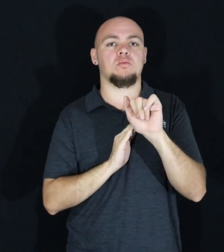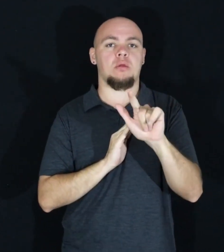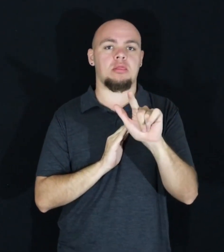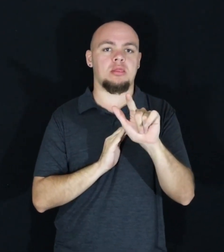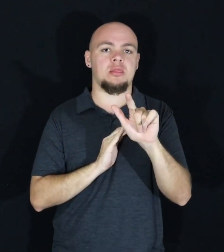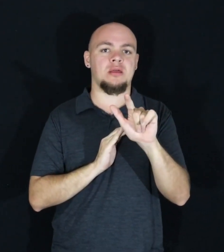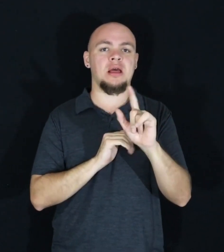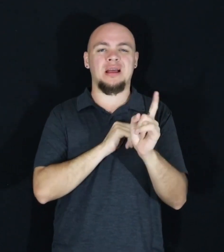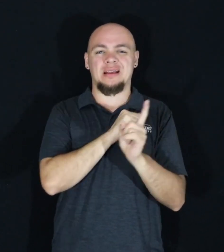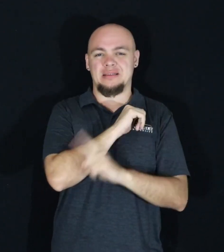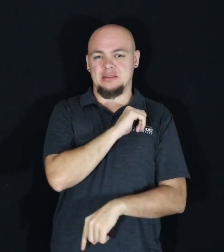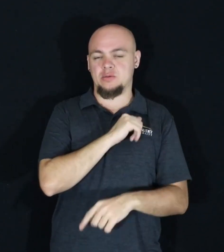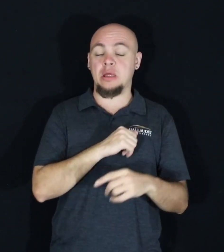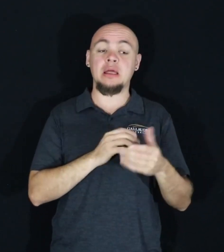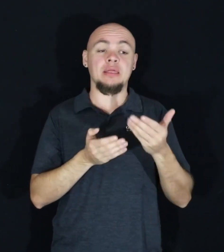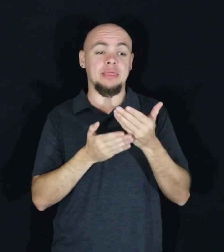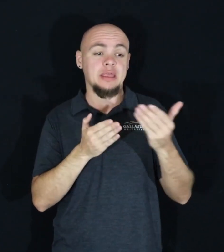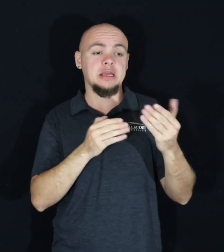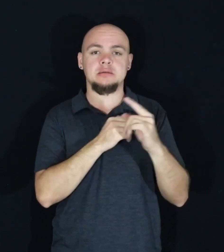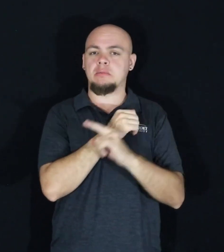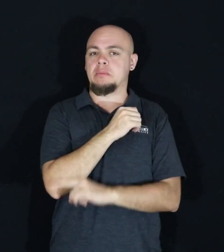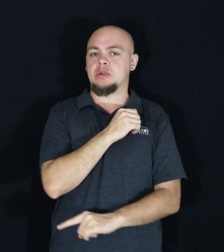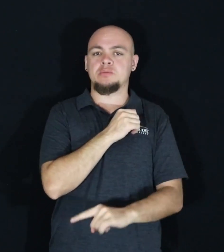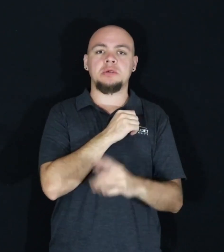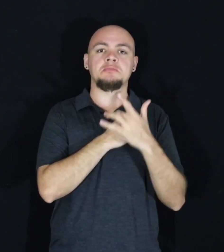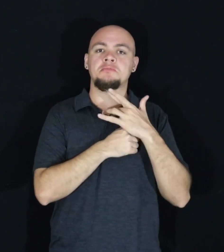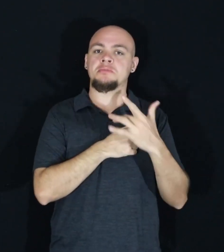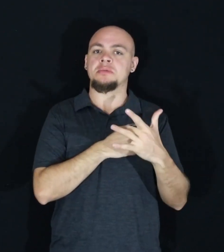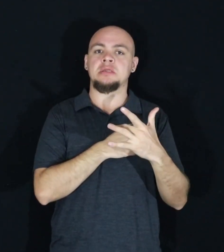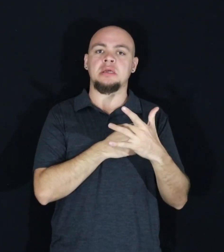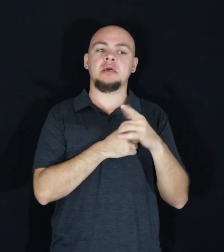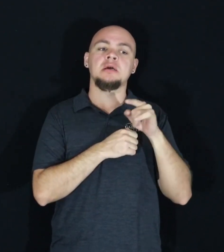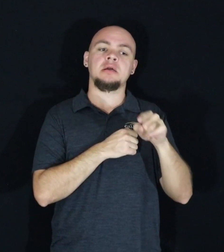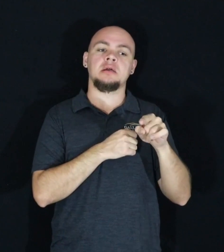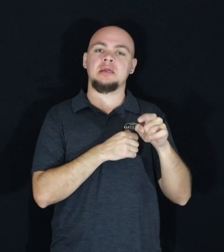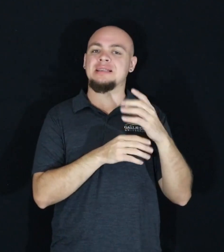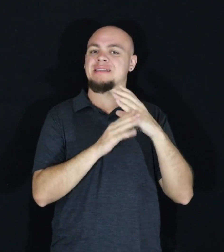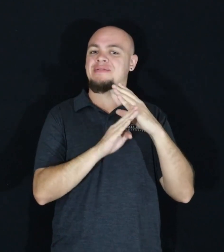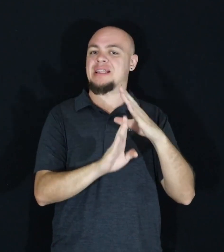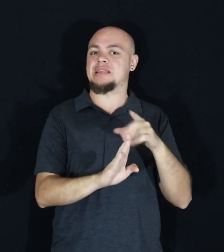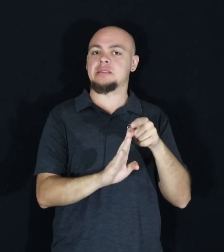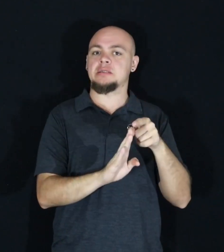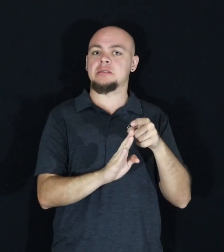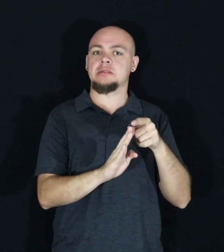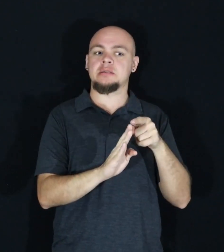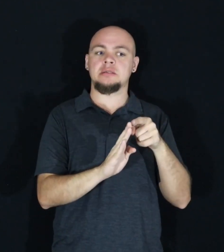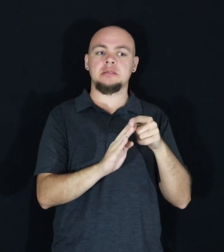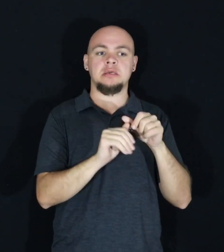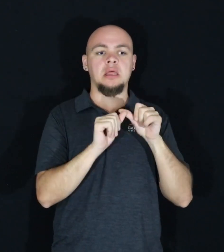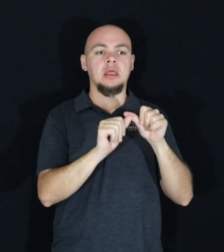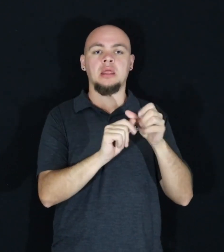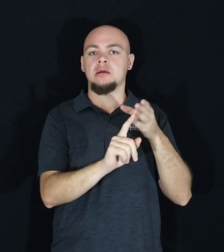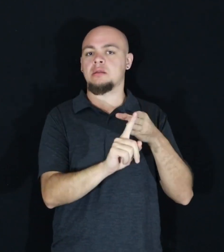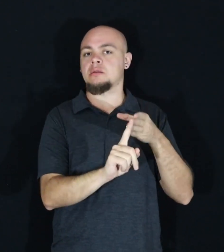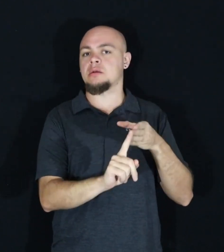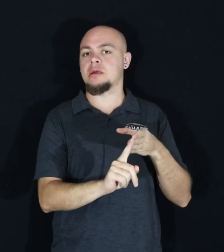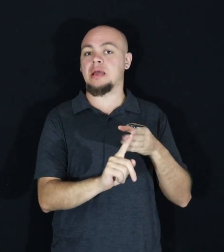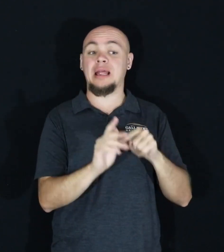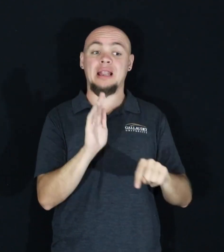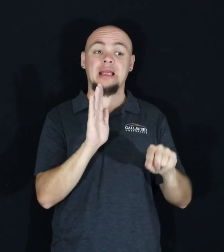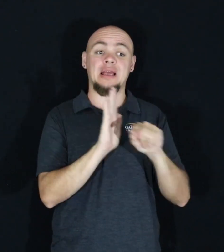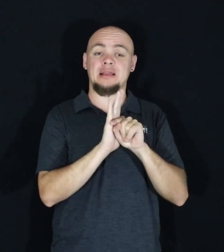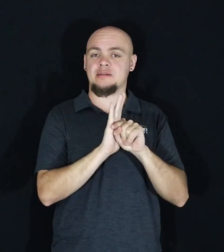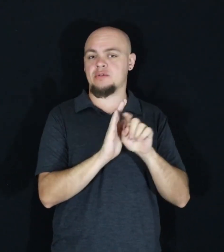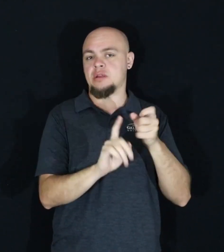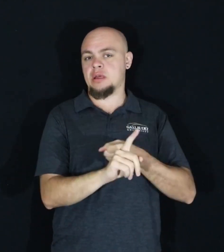Things and punishments that exceed the sentence and continue to have a negative impact on a